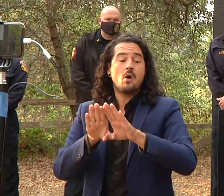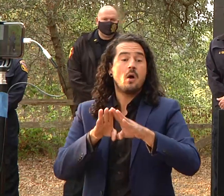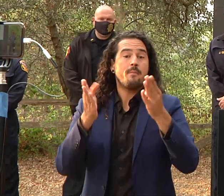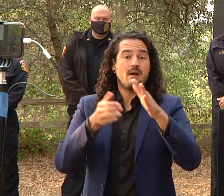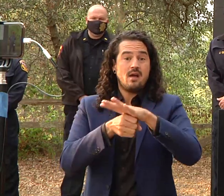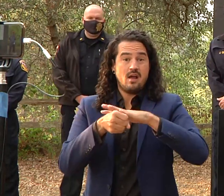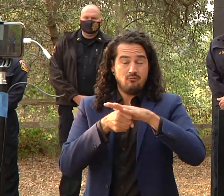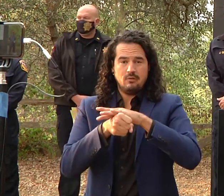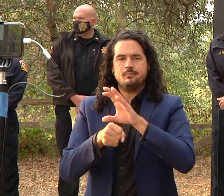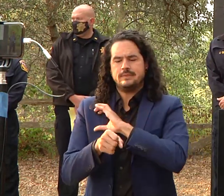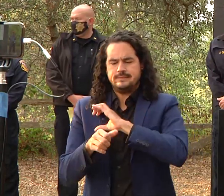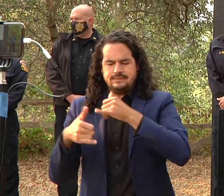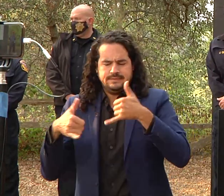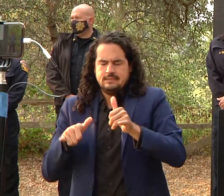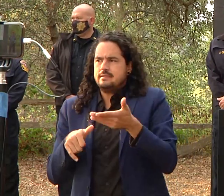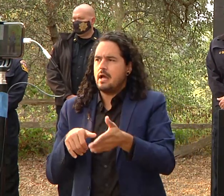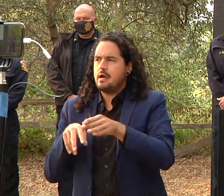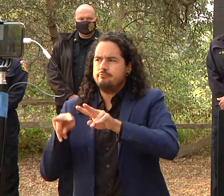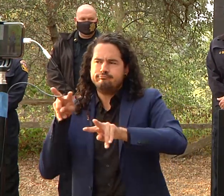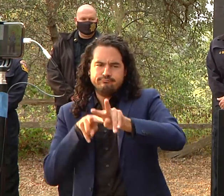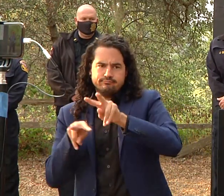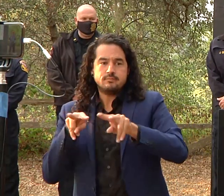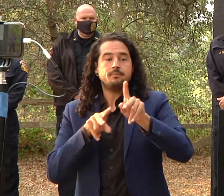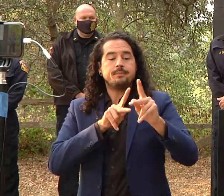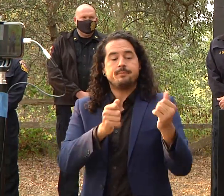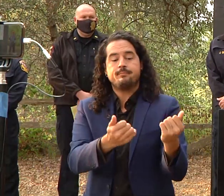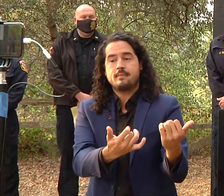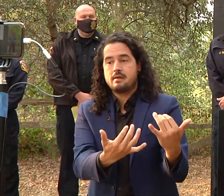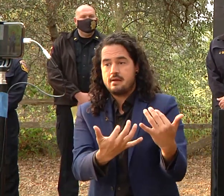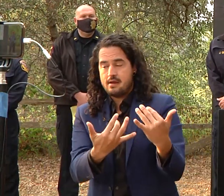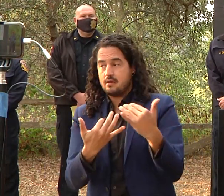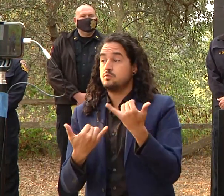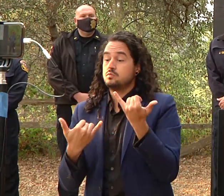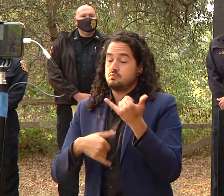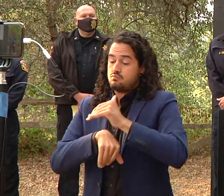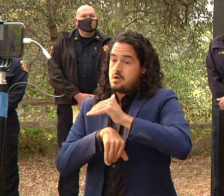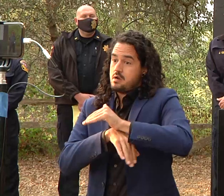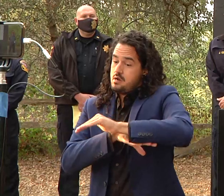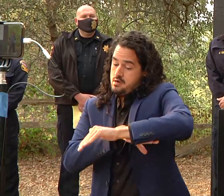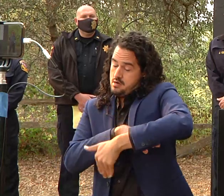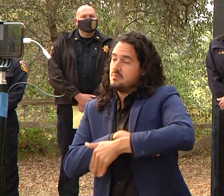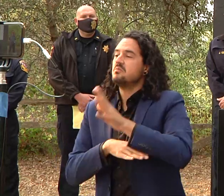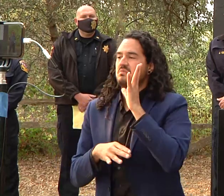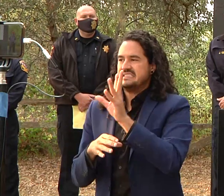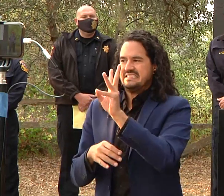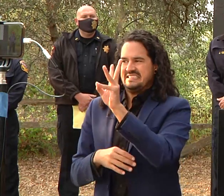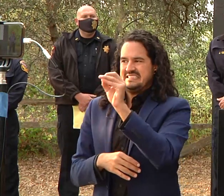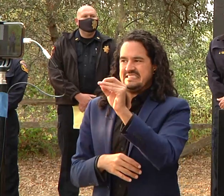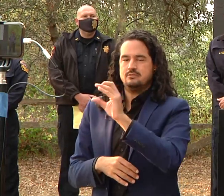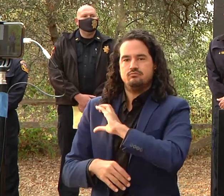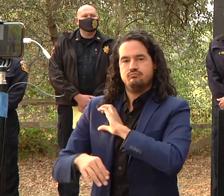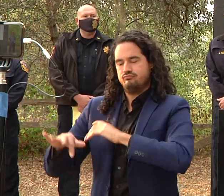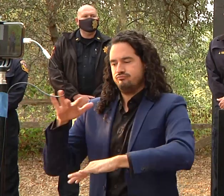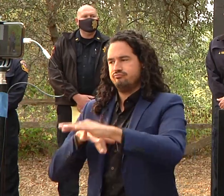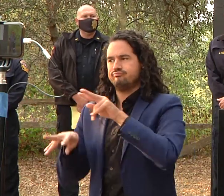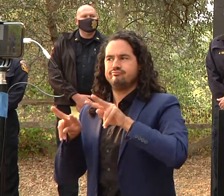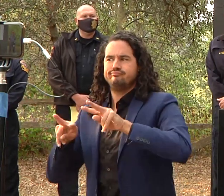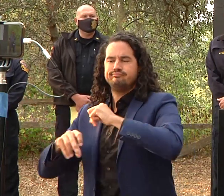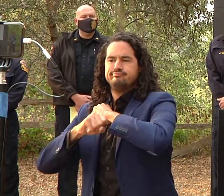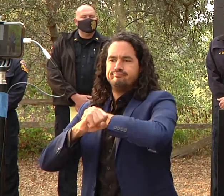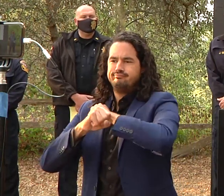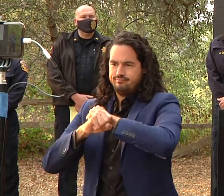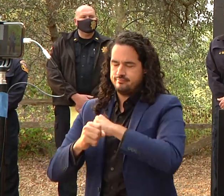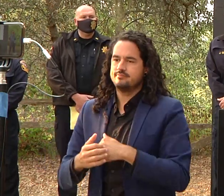deputies and officers tonight one last thing i want to address is some people have expressed concerns about the